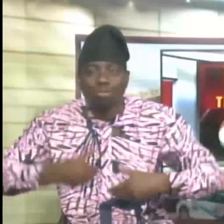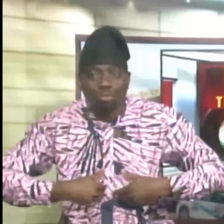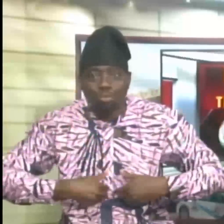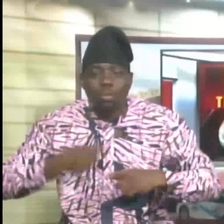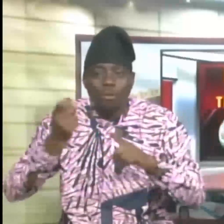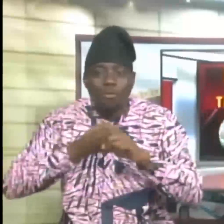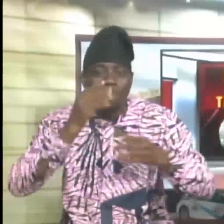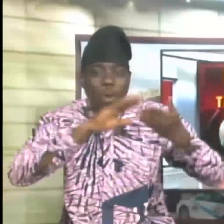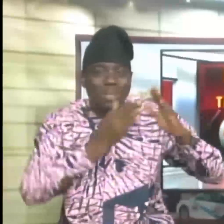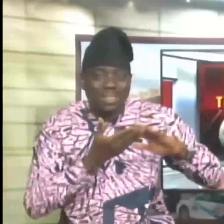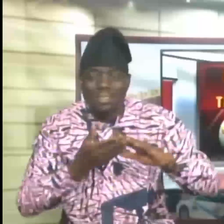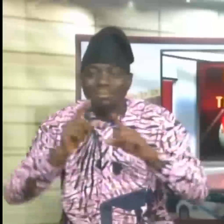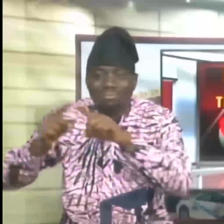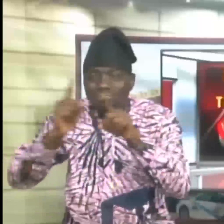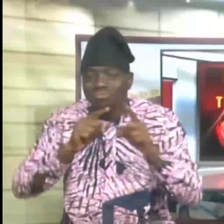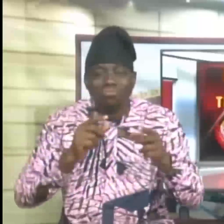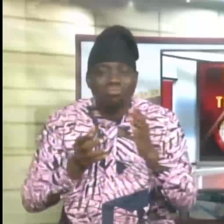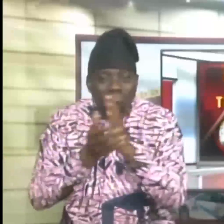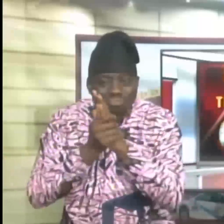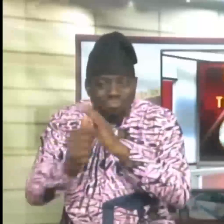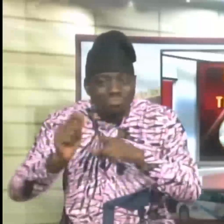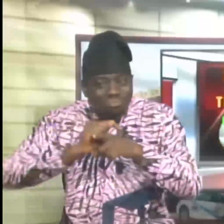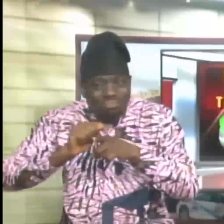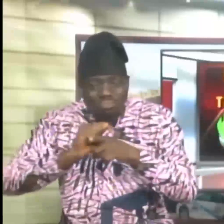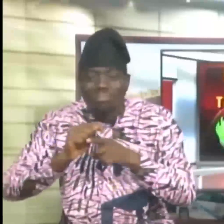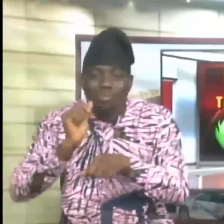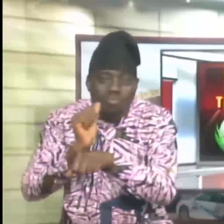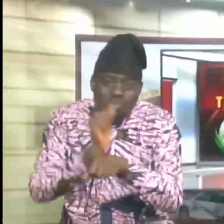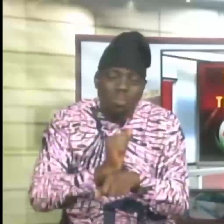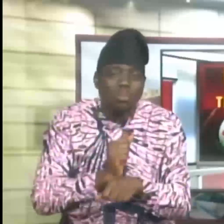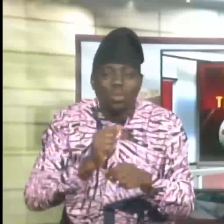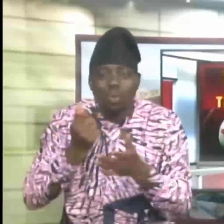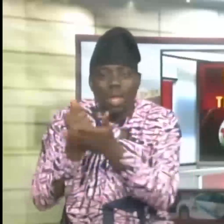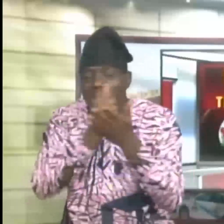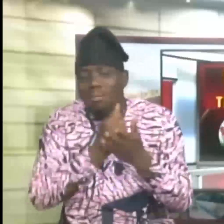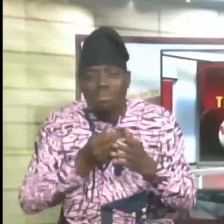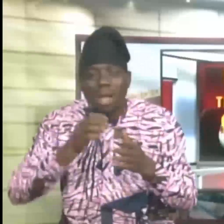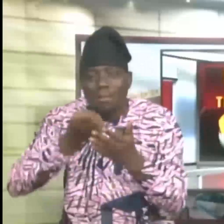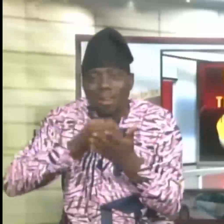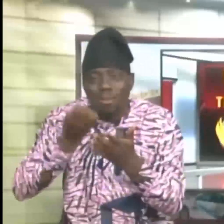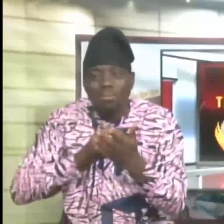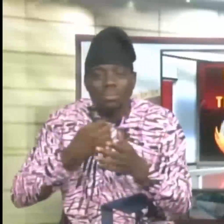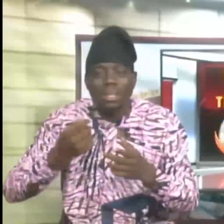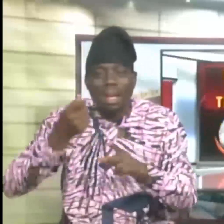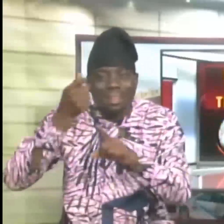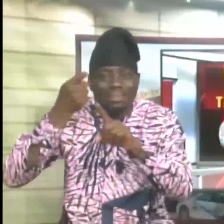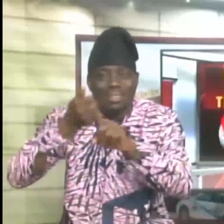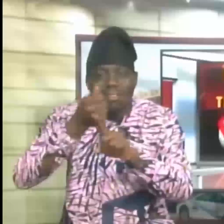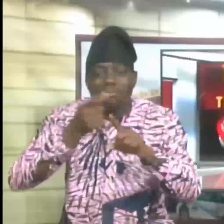in different skills to impact on the local economy and be self-reliant in line with the version of the